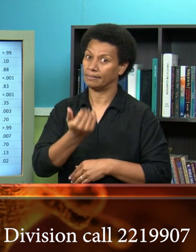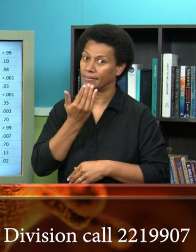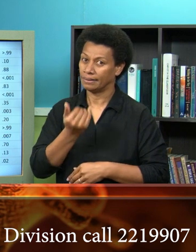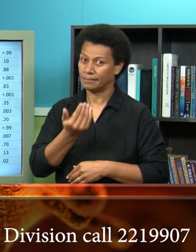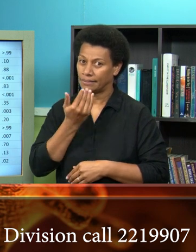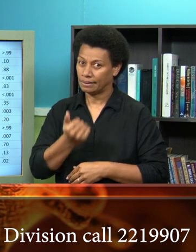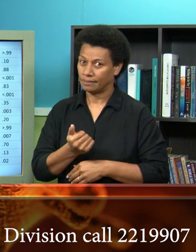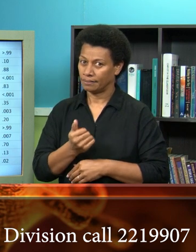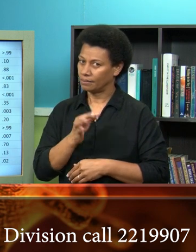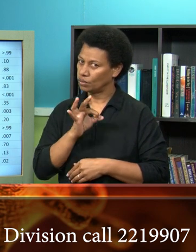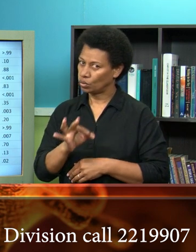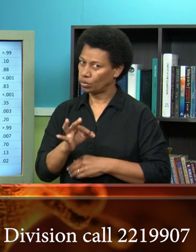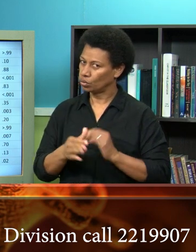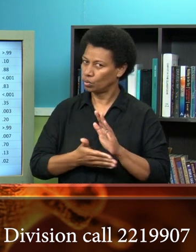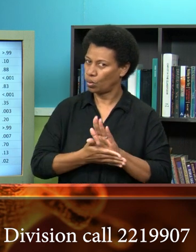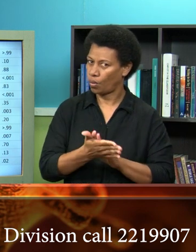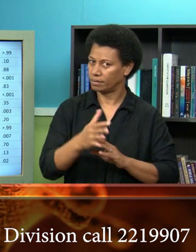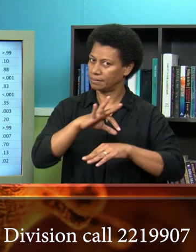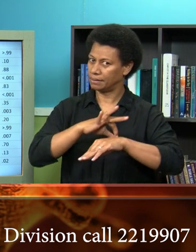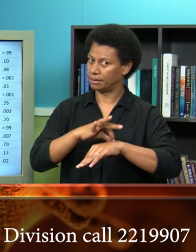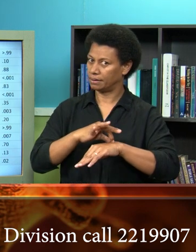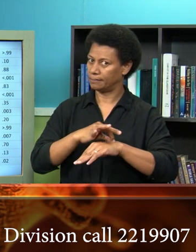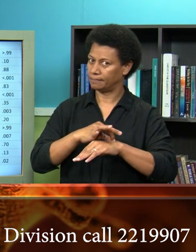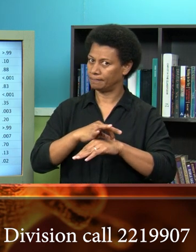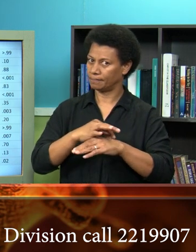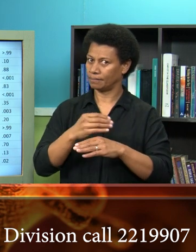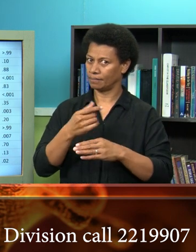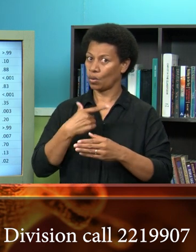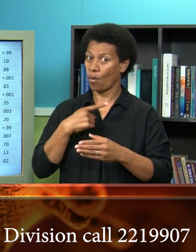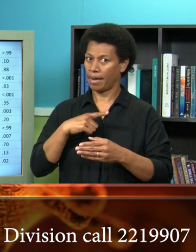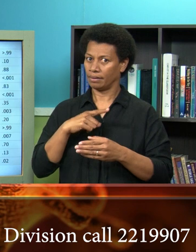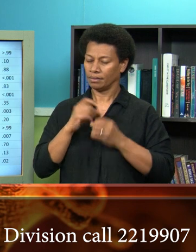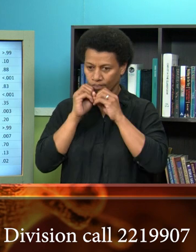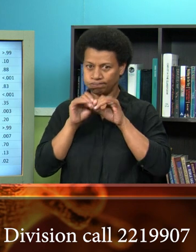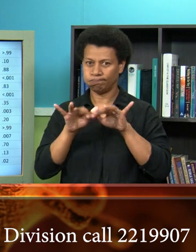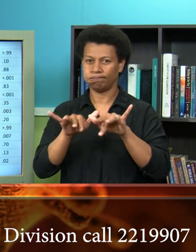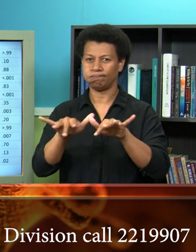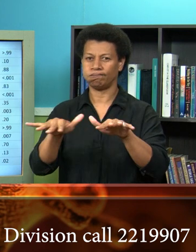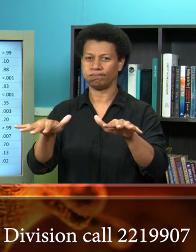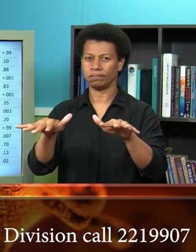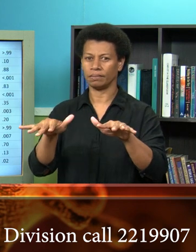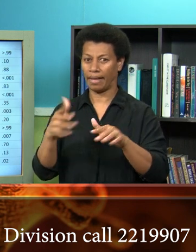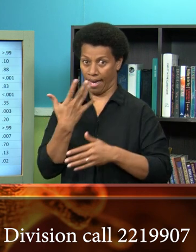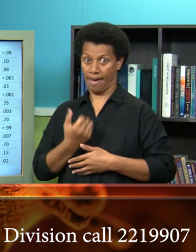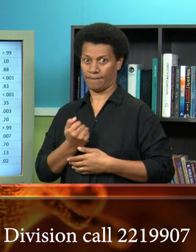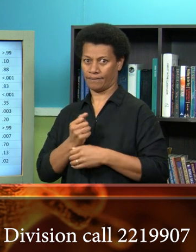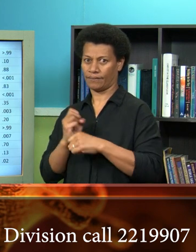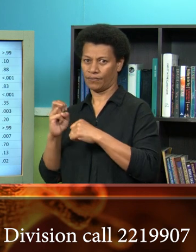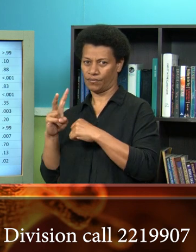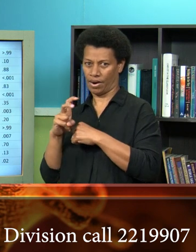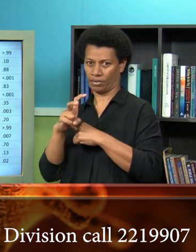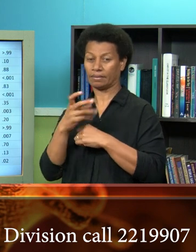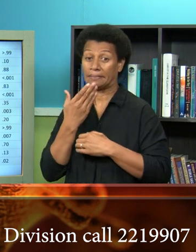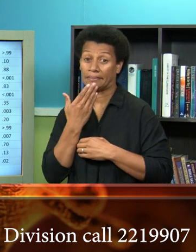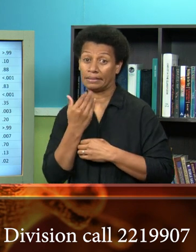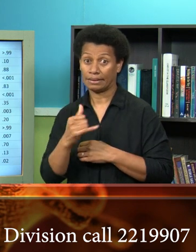do not go to hospital you will be exposing other people if you potentially have the virus call the